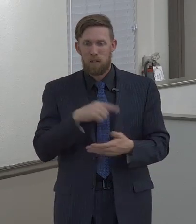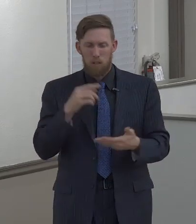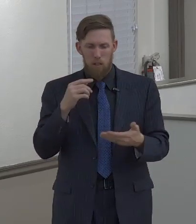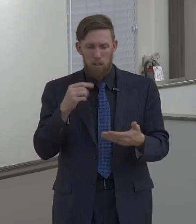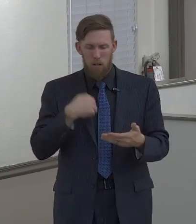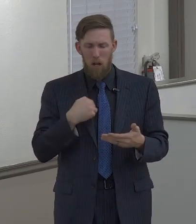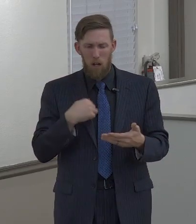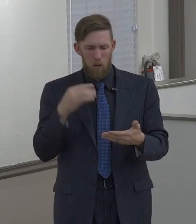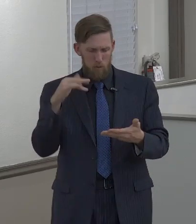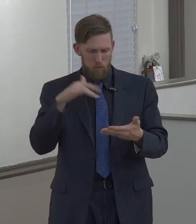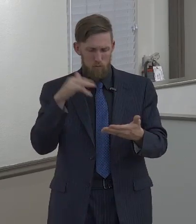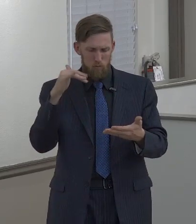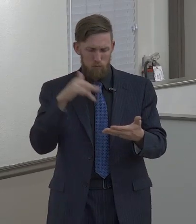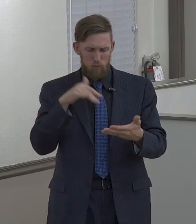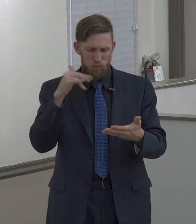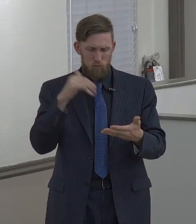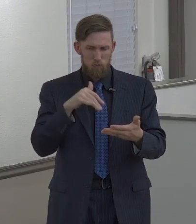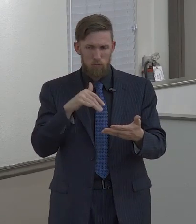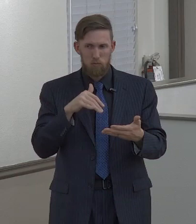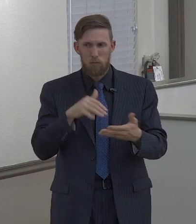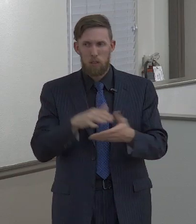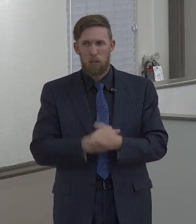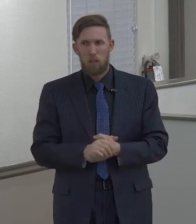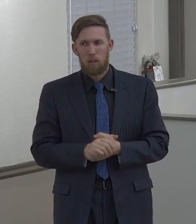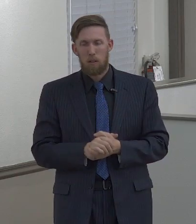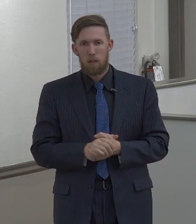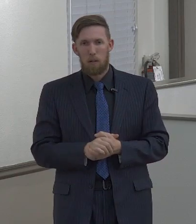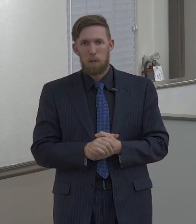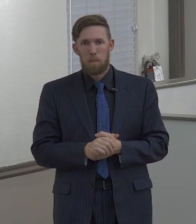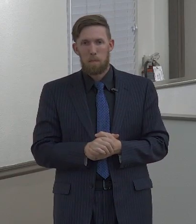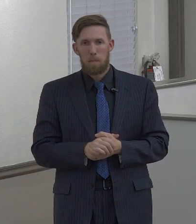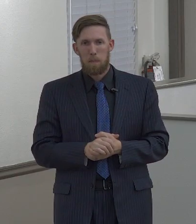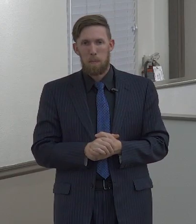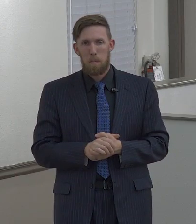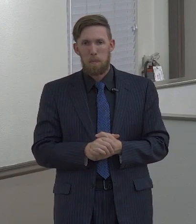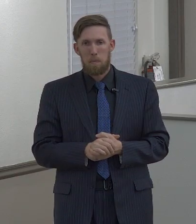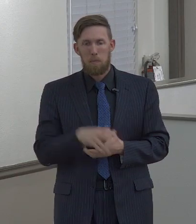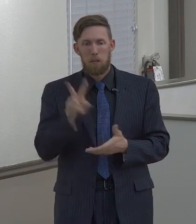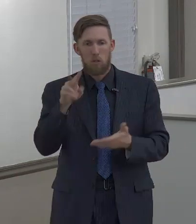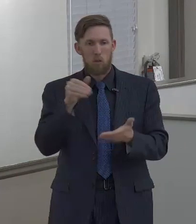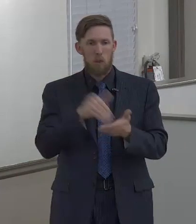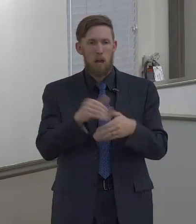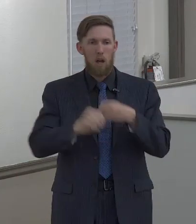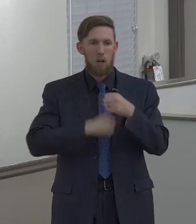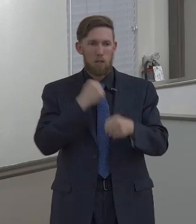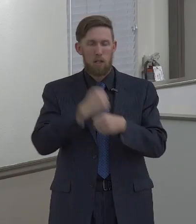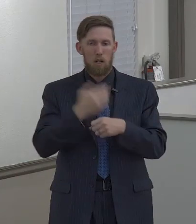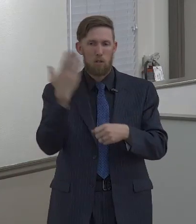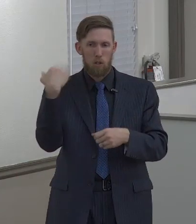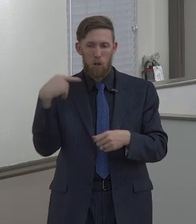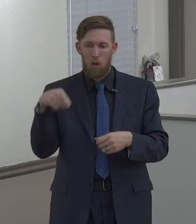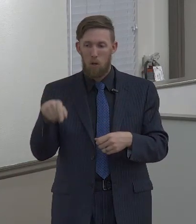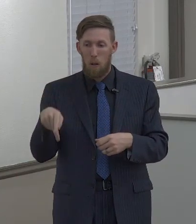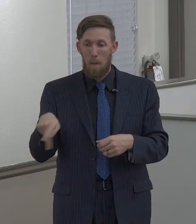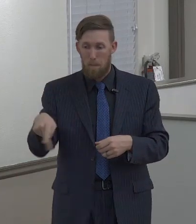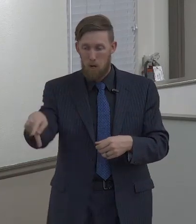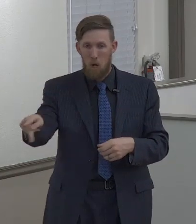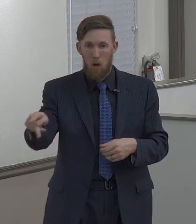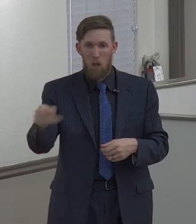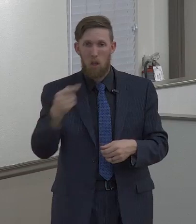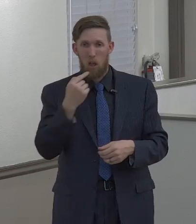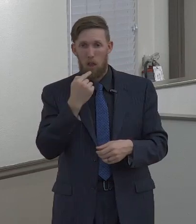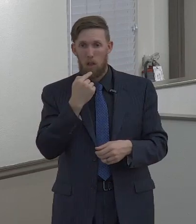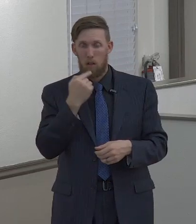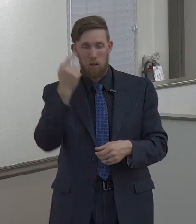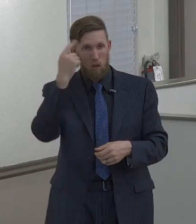as I was going through and studying this out and as I was considering that 2,000 years ago, the